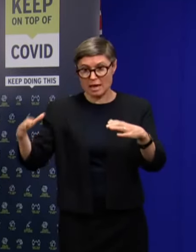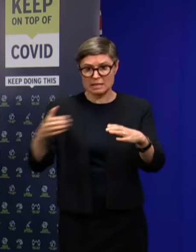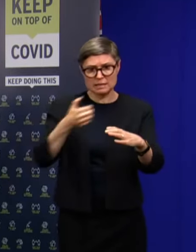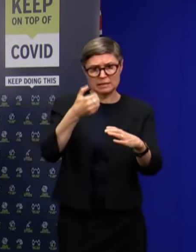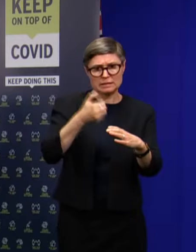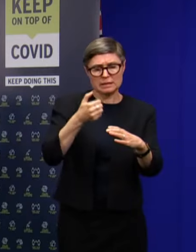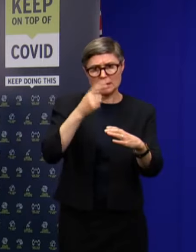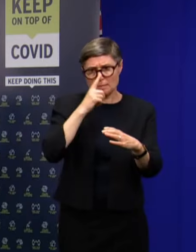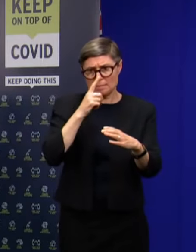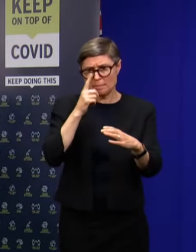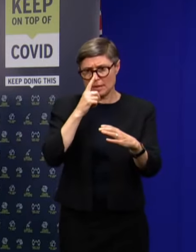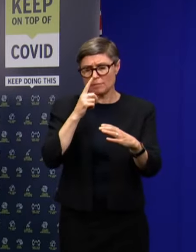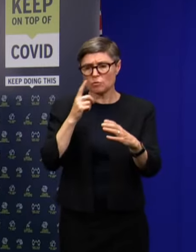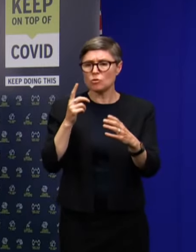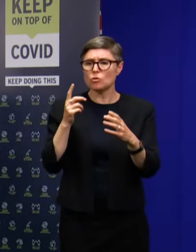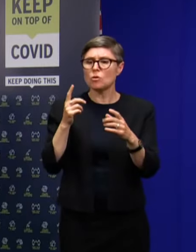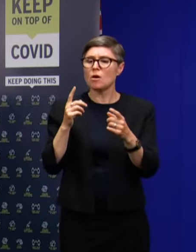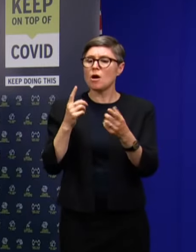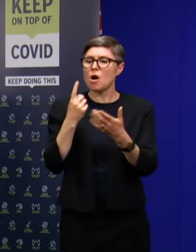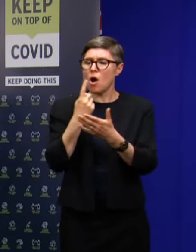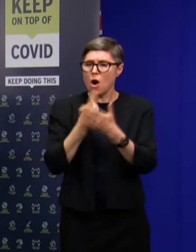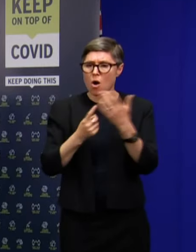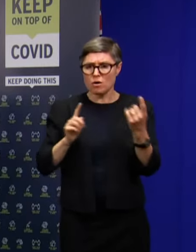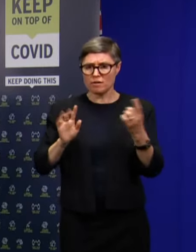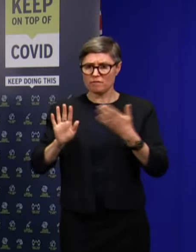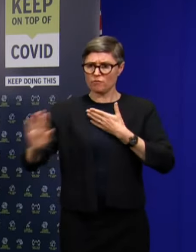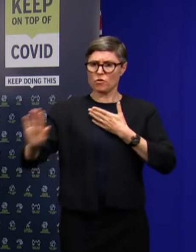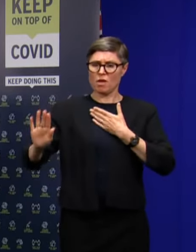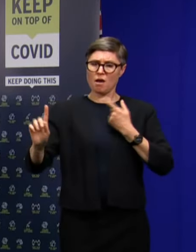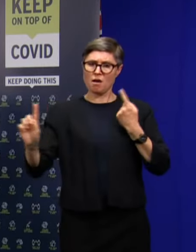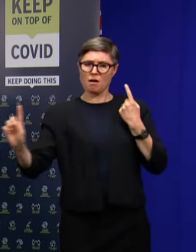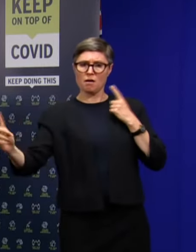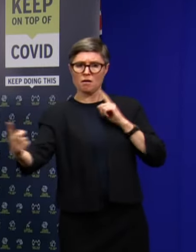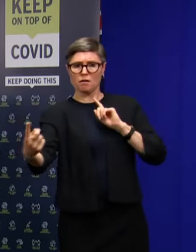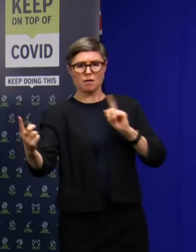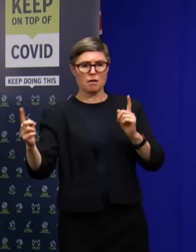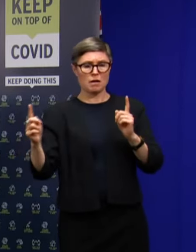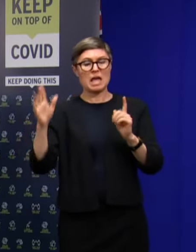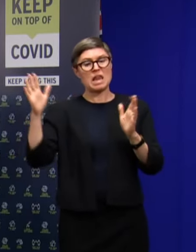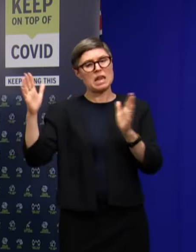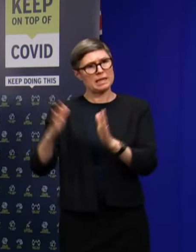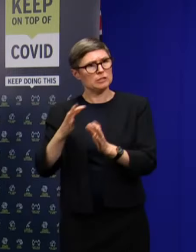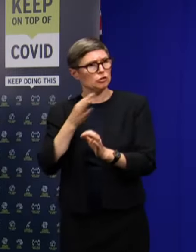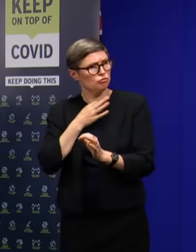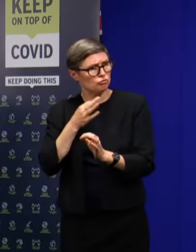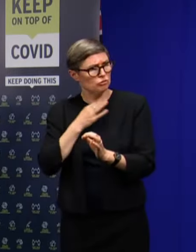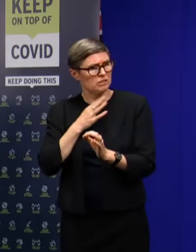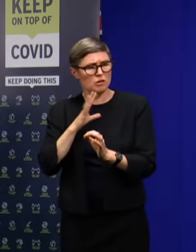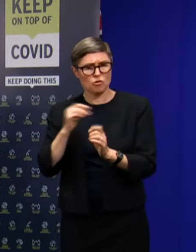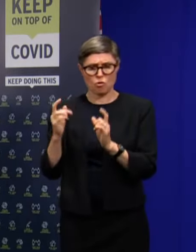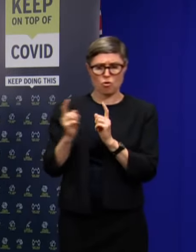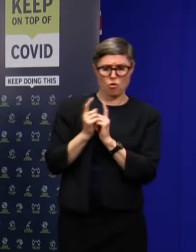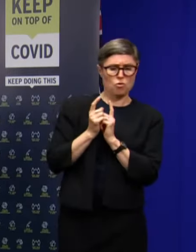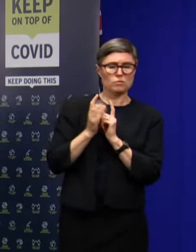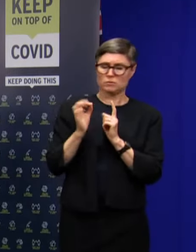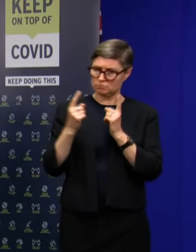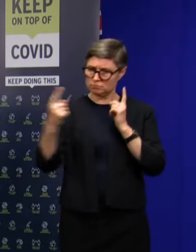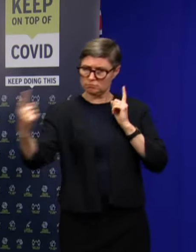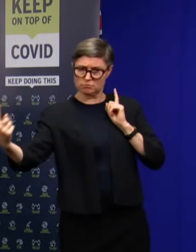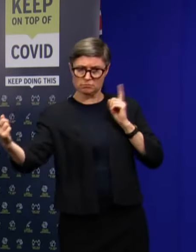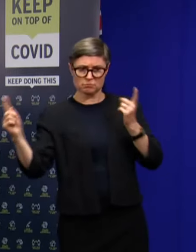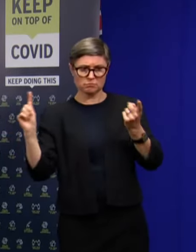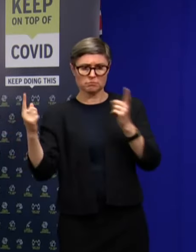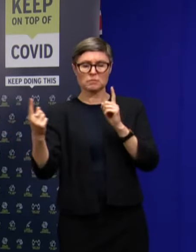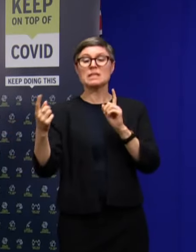casual contacts. These are people who have a much lower risk exposure to the case. We've identified 16